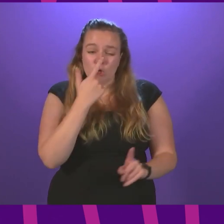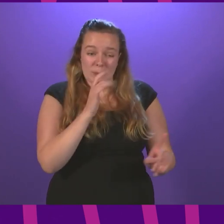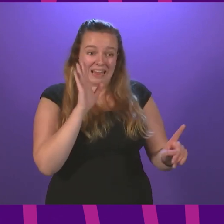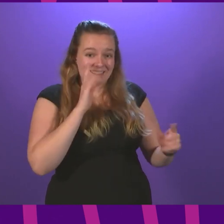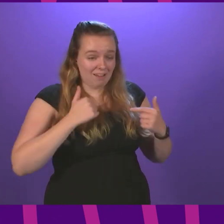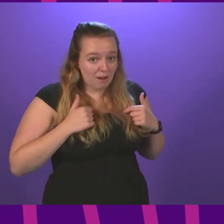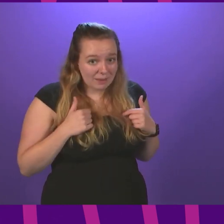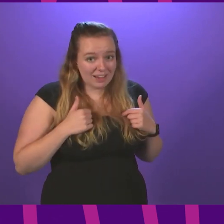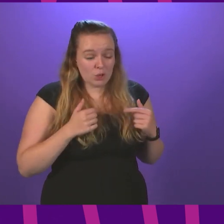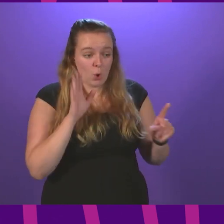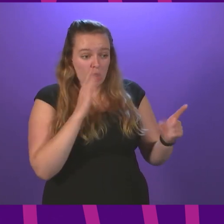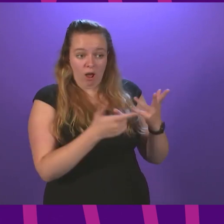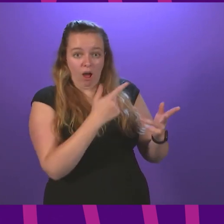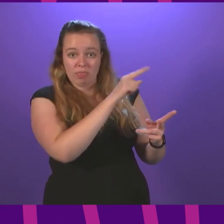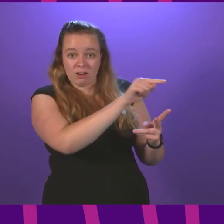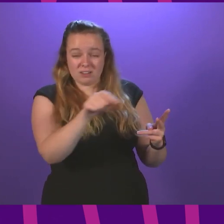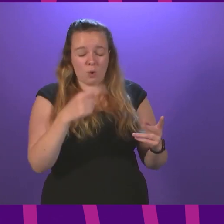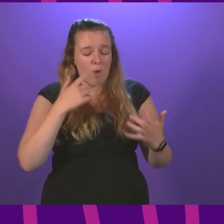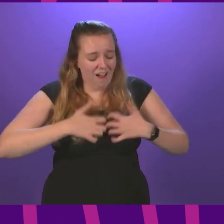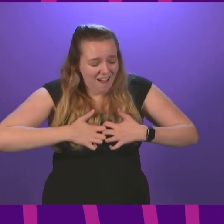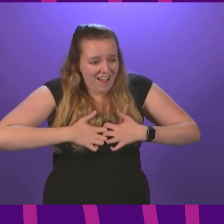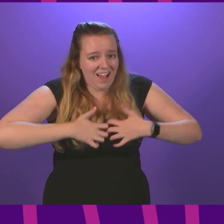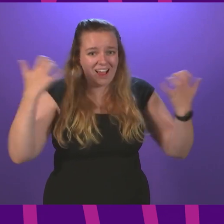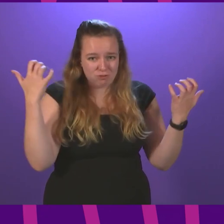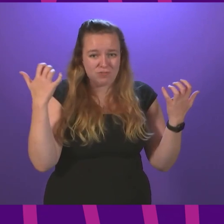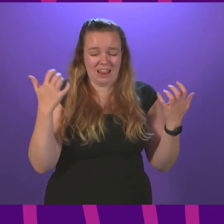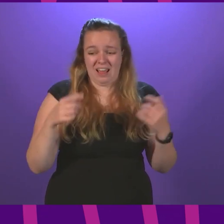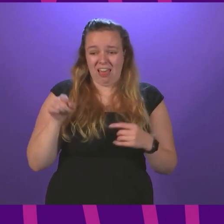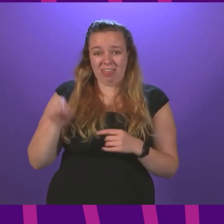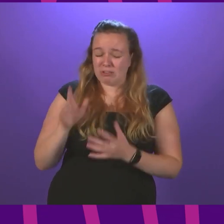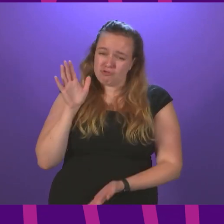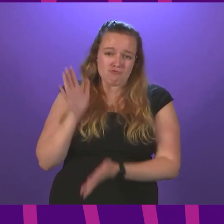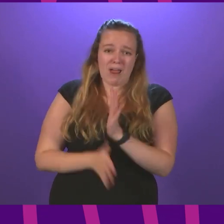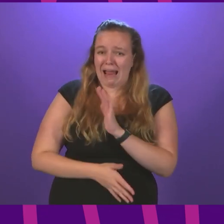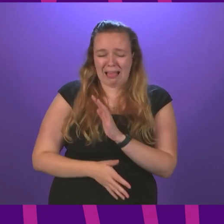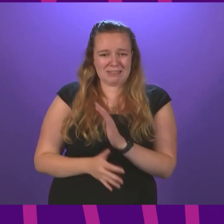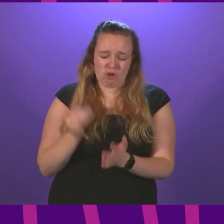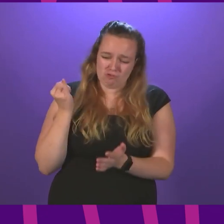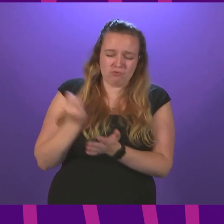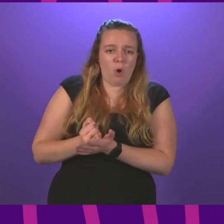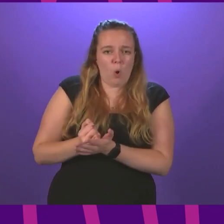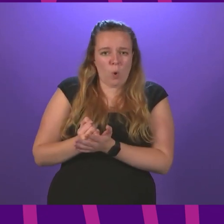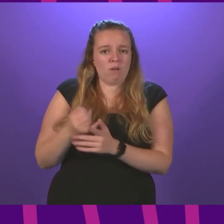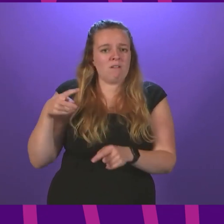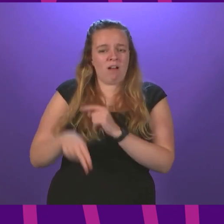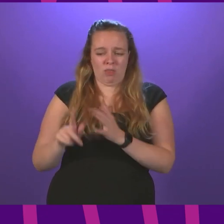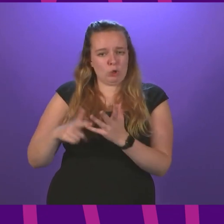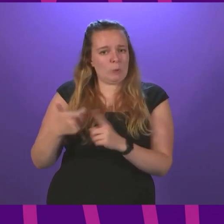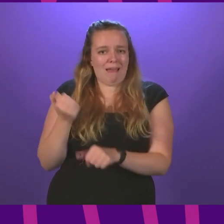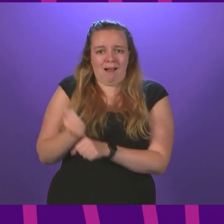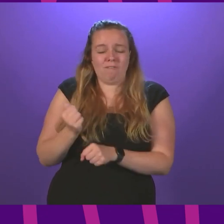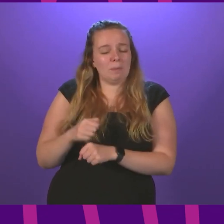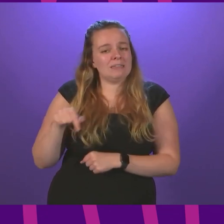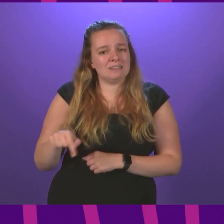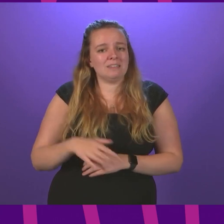Prasinoff, and you heard it from others today, how angry we are, that how reckless this is and wrongheaded this is, what the UK government are